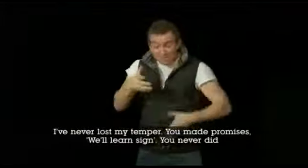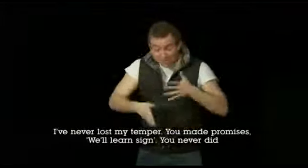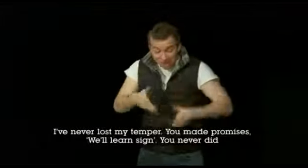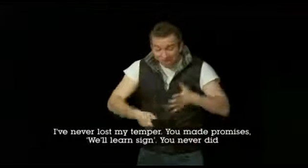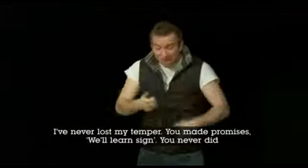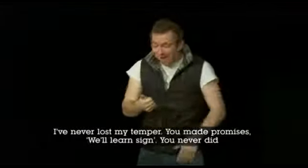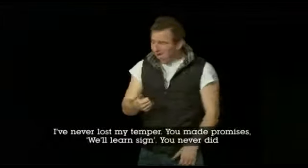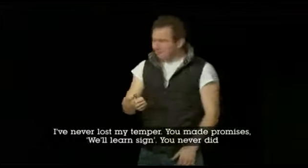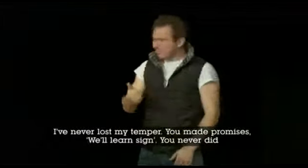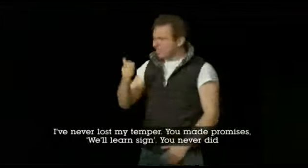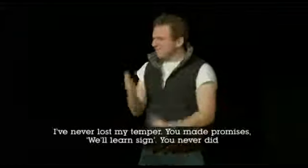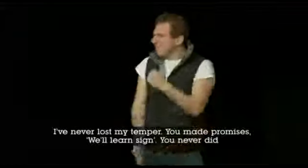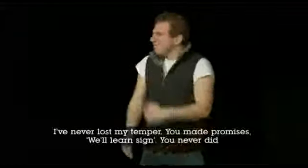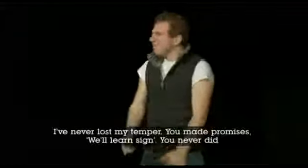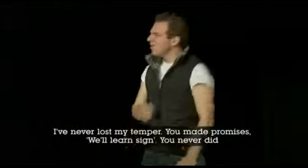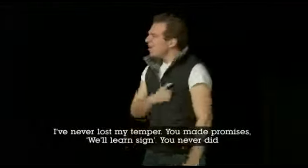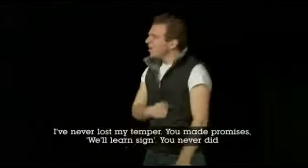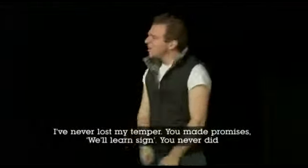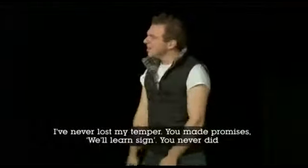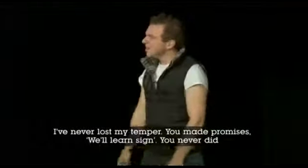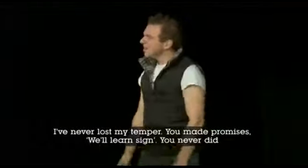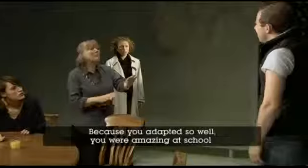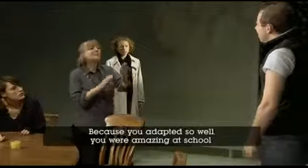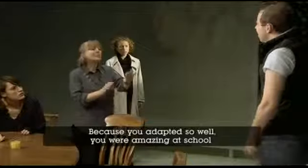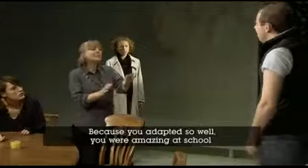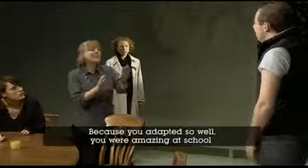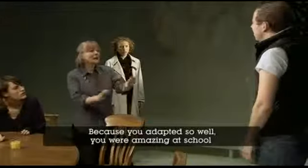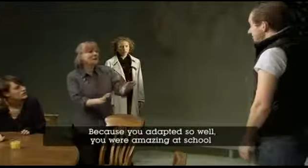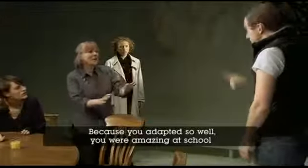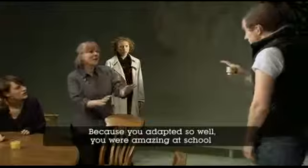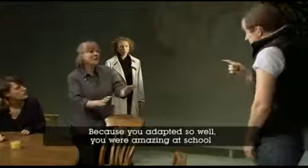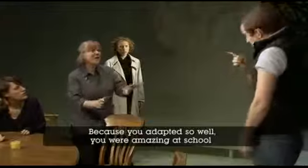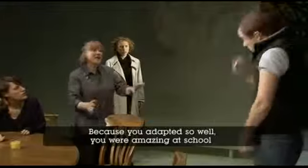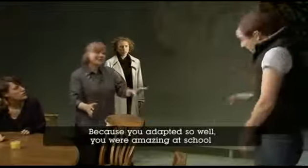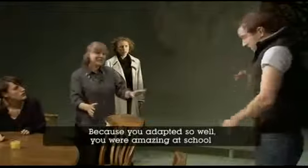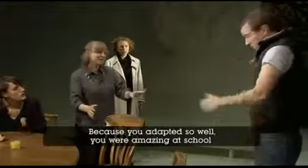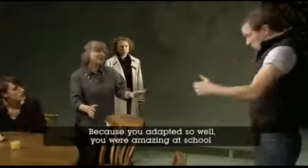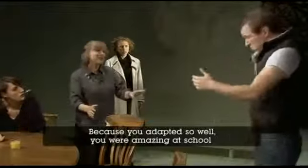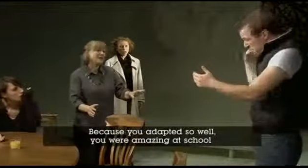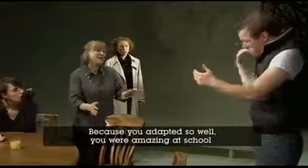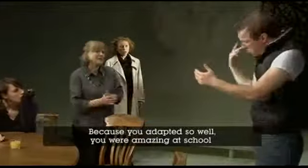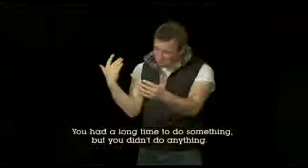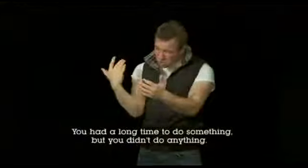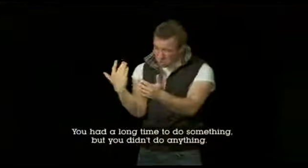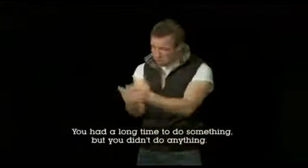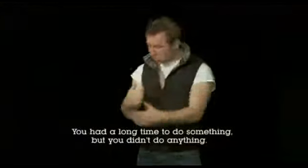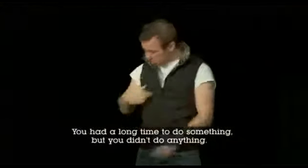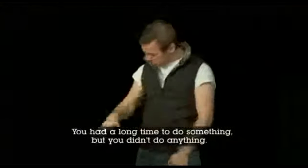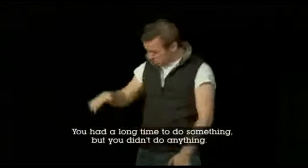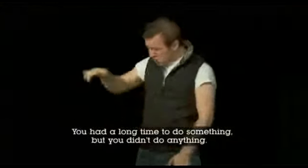You made promises or learned sign you never did. Because you adapted so well, you were amazing at school. You had a long time